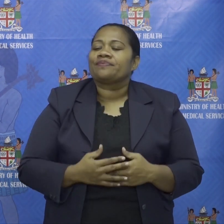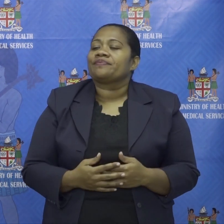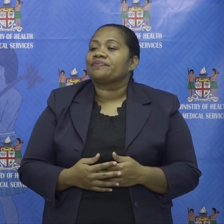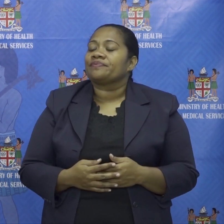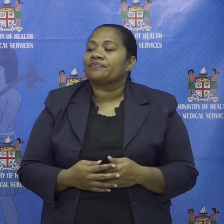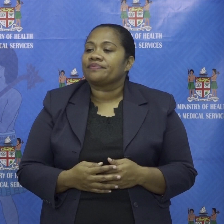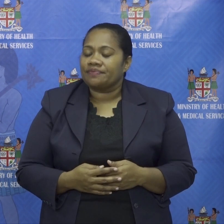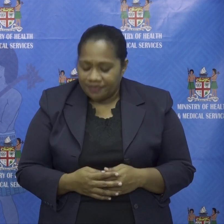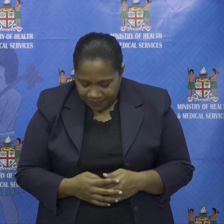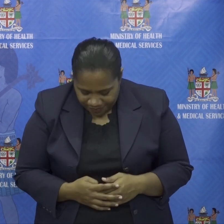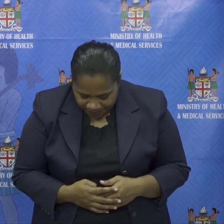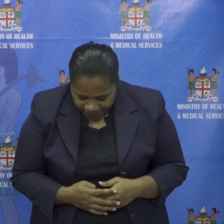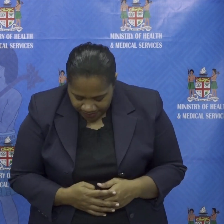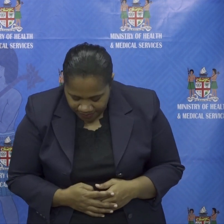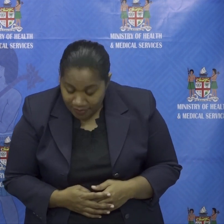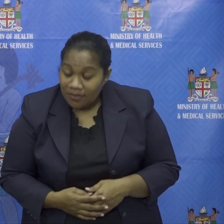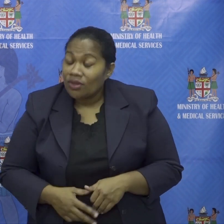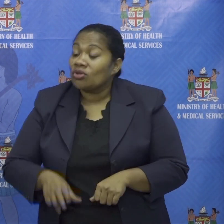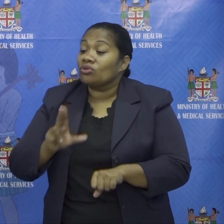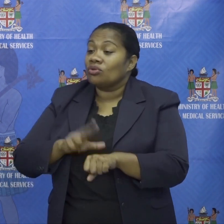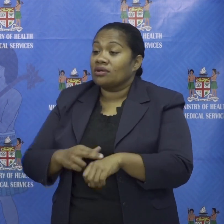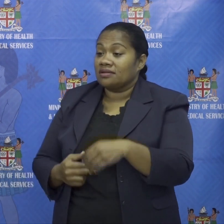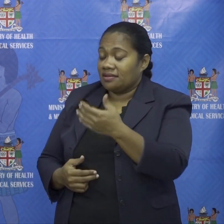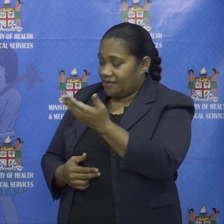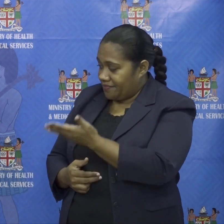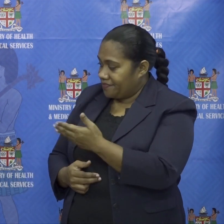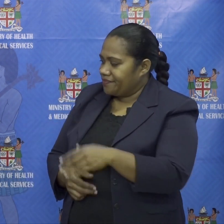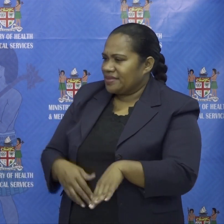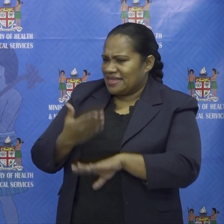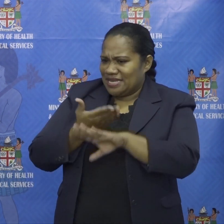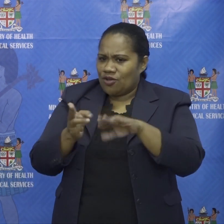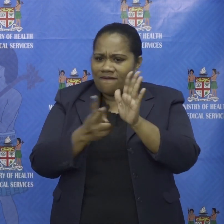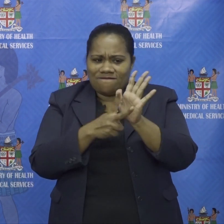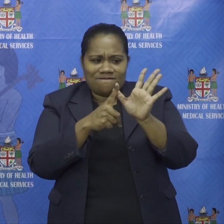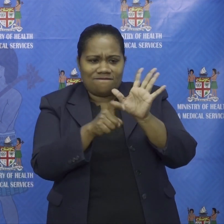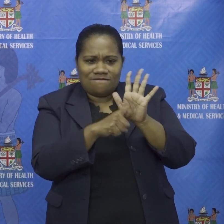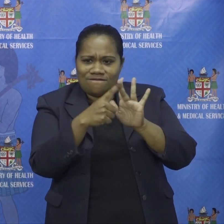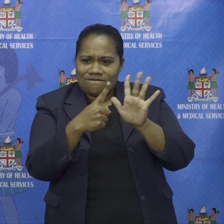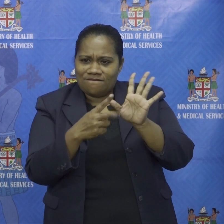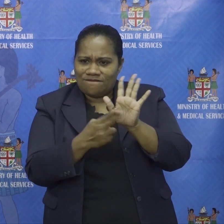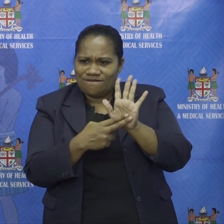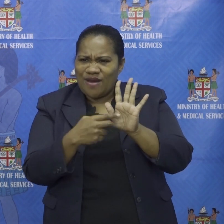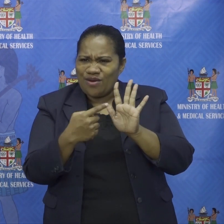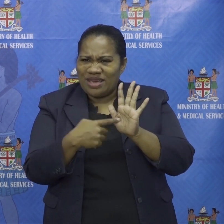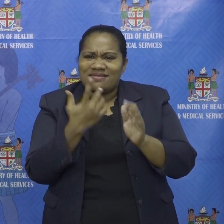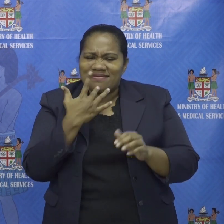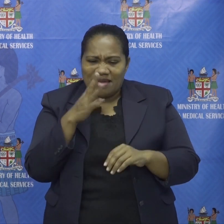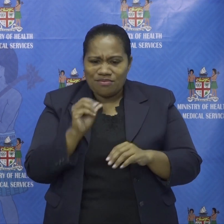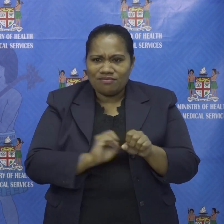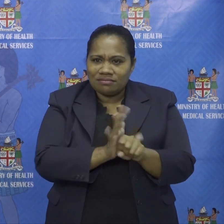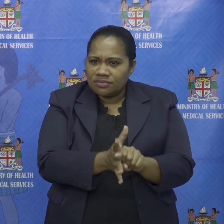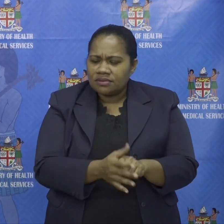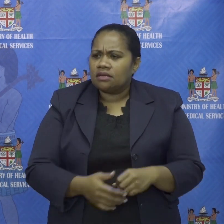dr fong about the new variant um how effective is the um astrazeneca